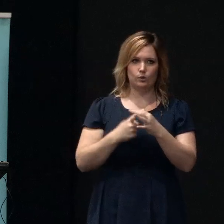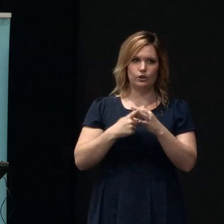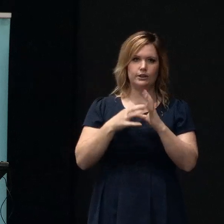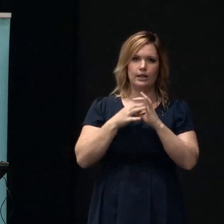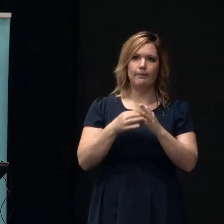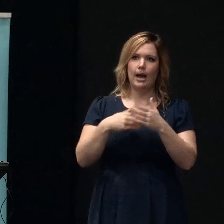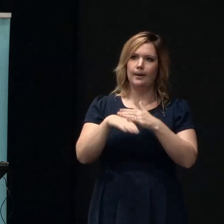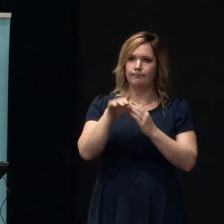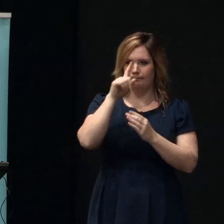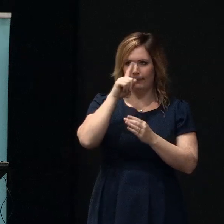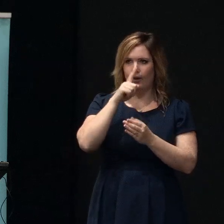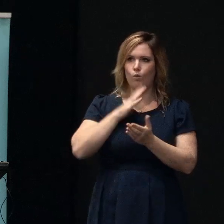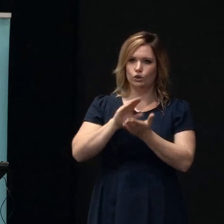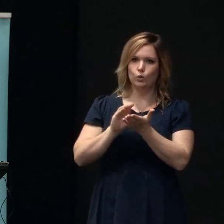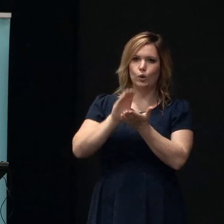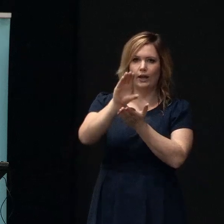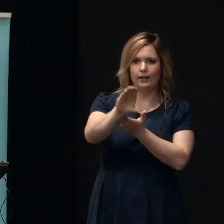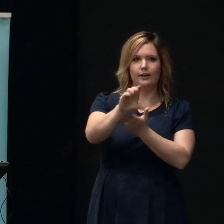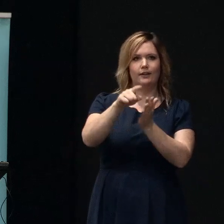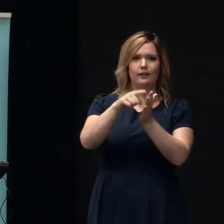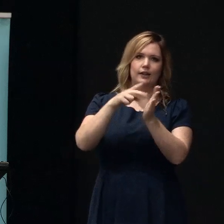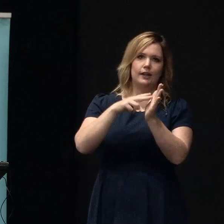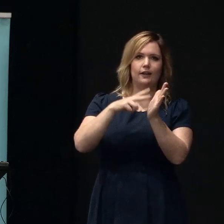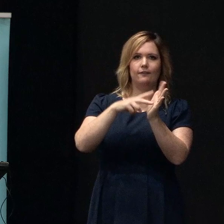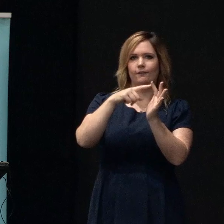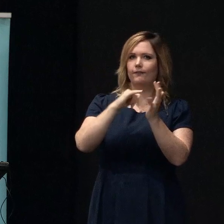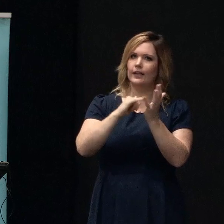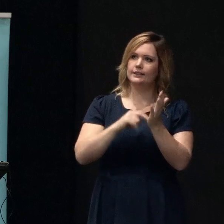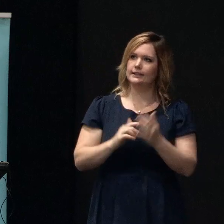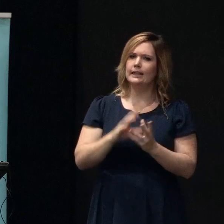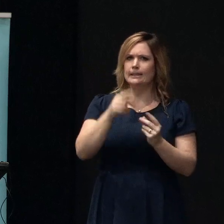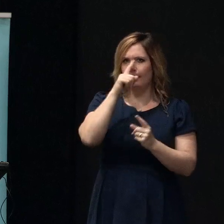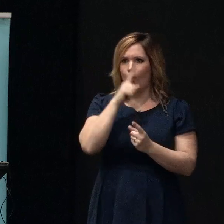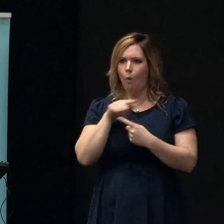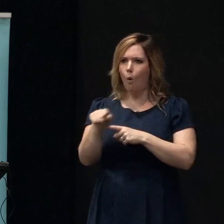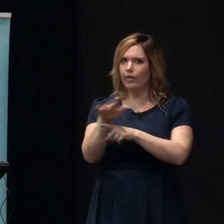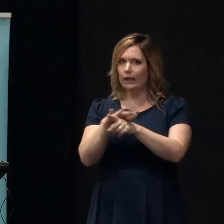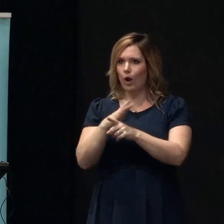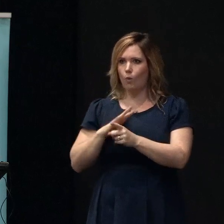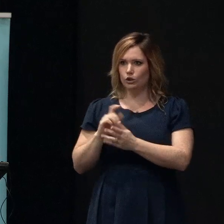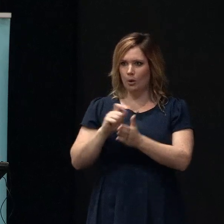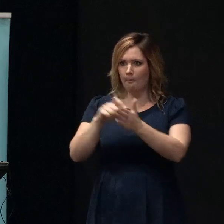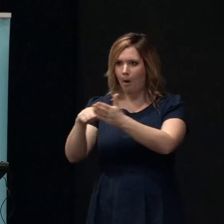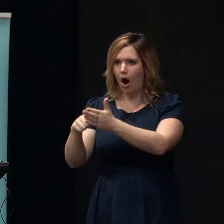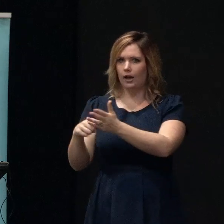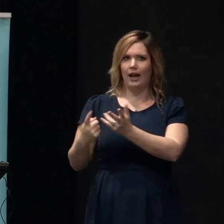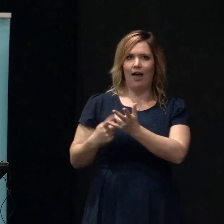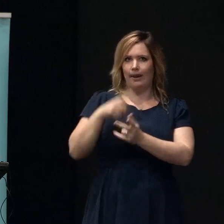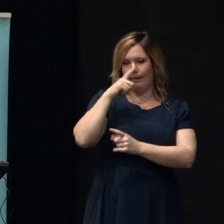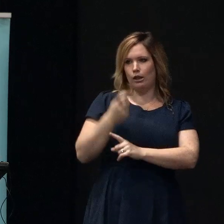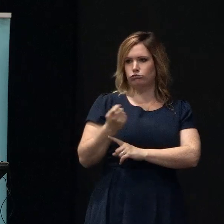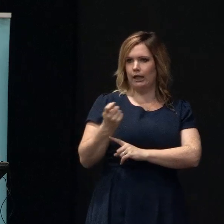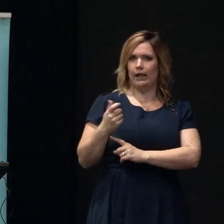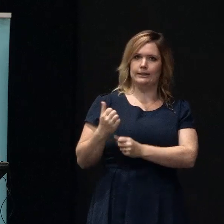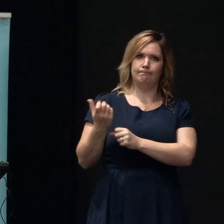investors there are going to be some people that are wanting to put some of their money into investment properties and those sorts of things so I'll ask Christina